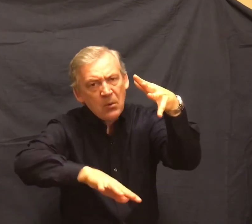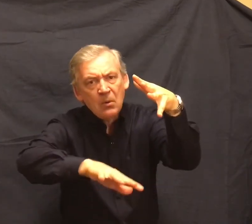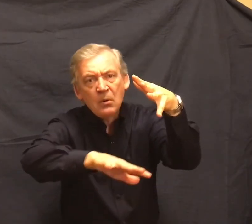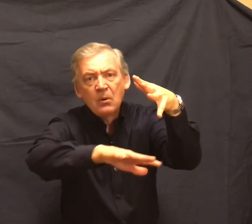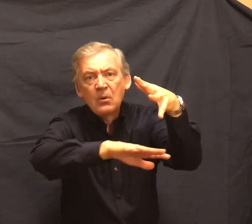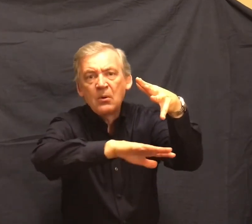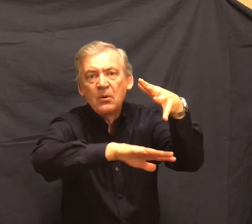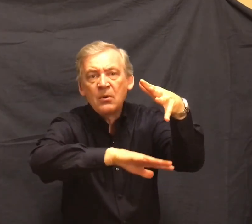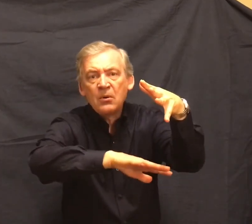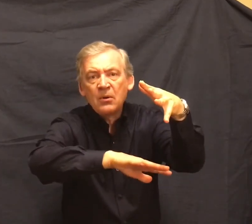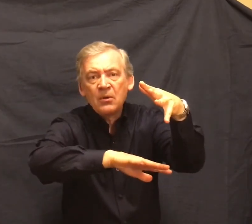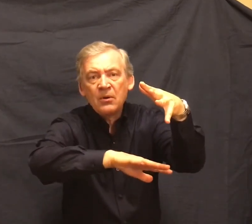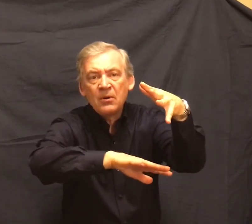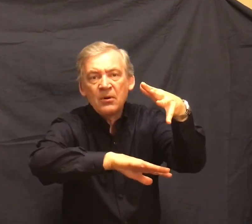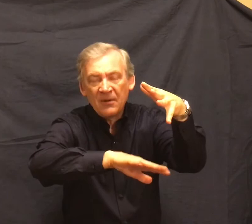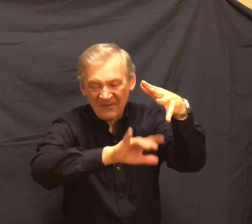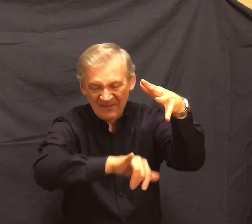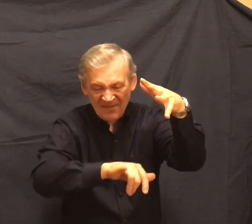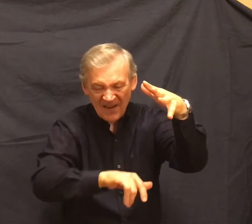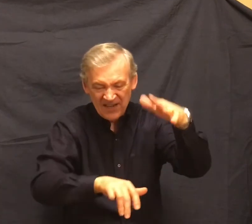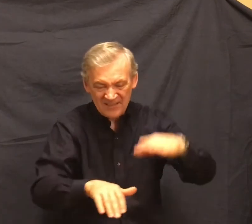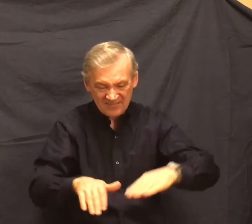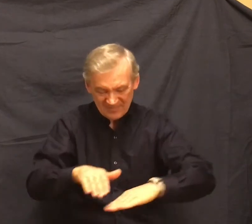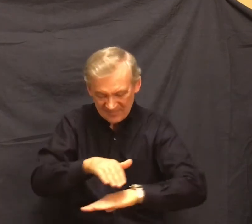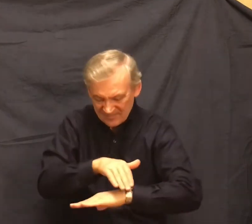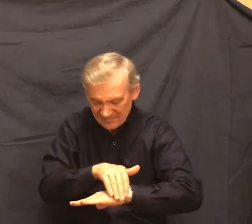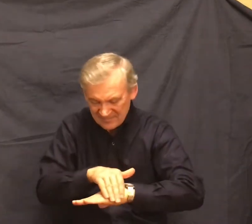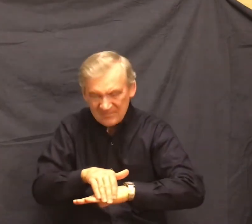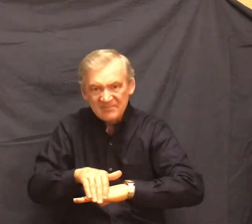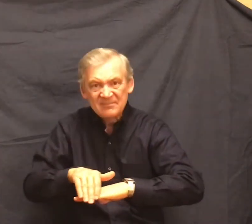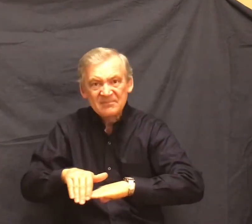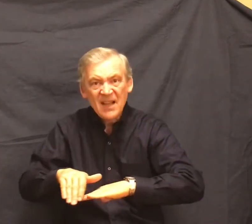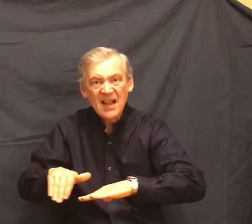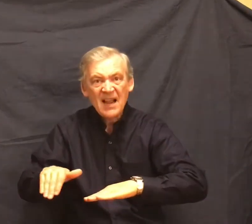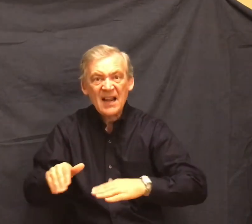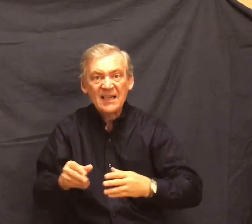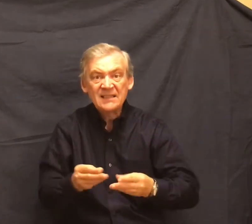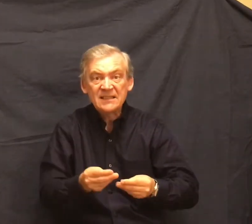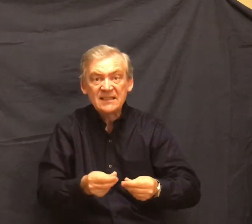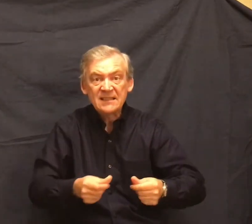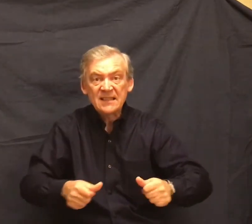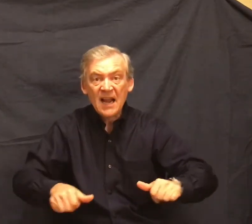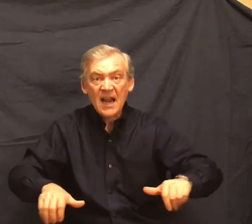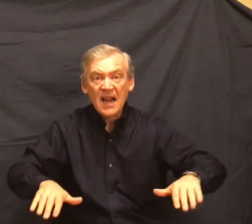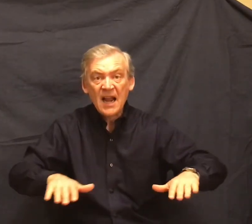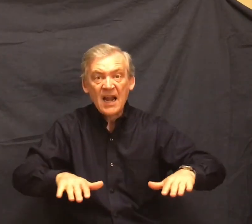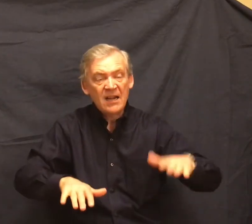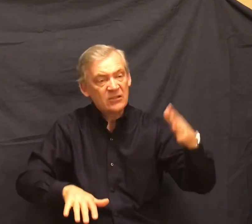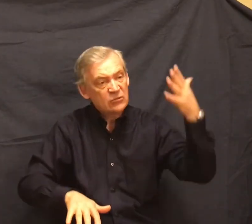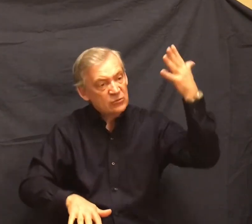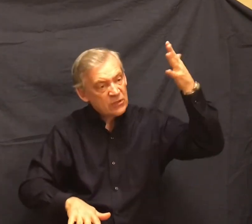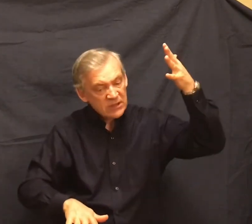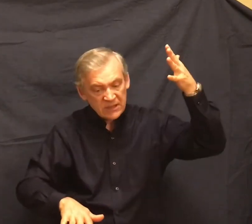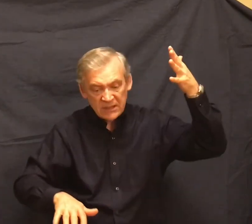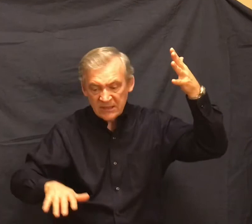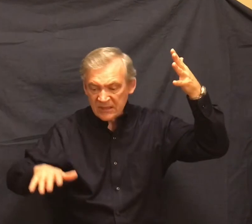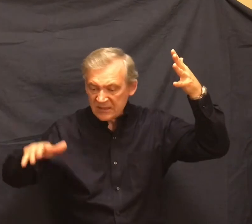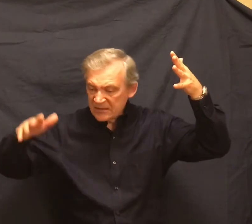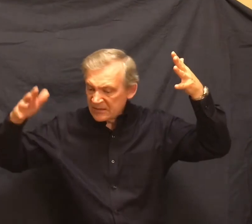On the sandy bank, under the trees, the leaves lie deep and so